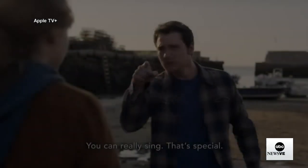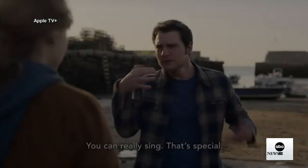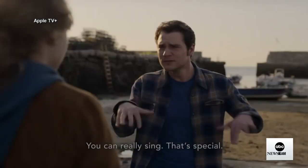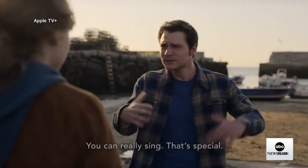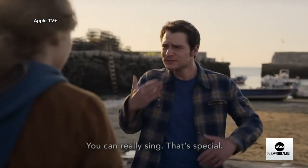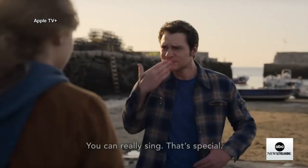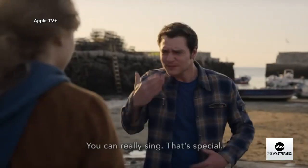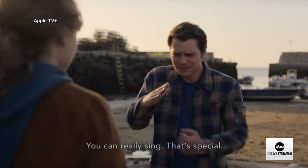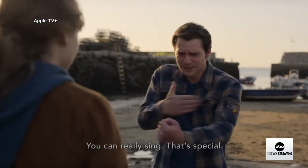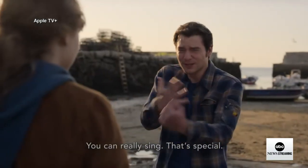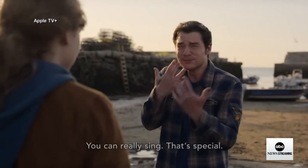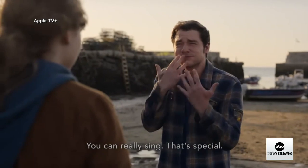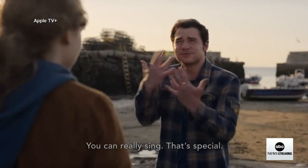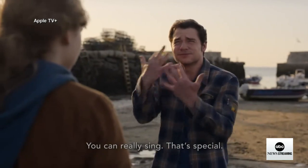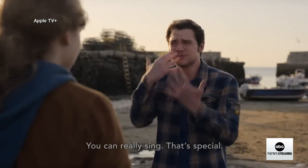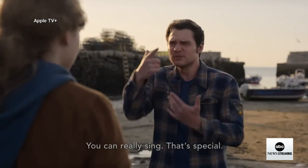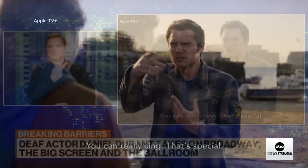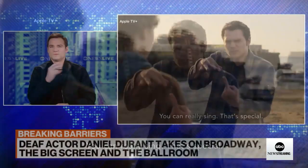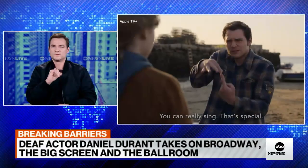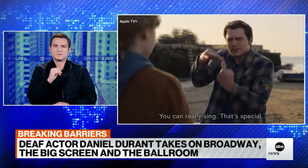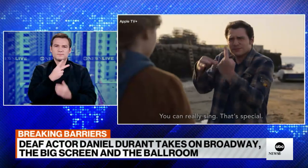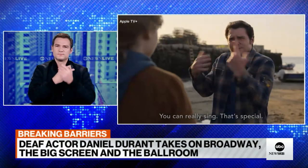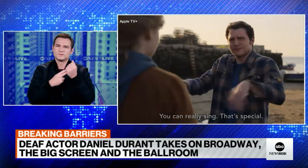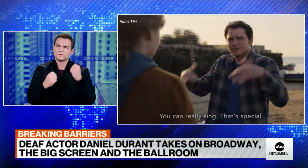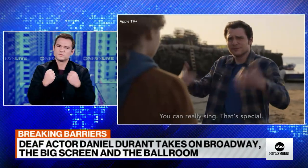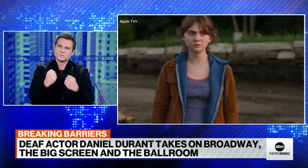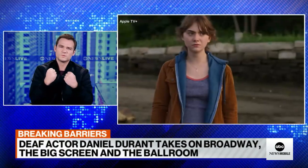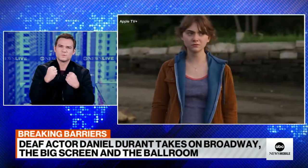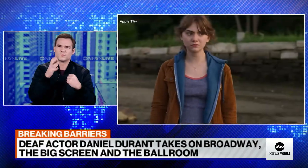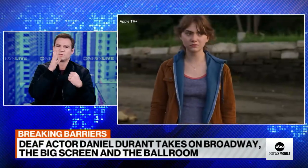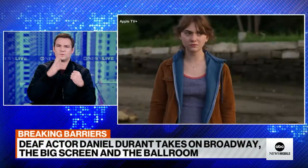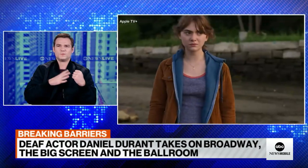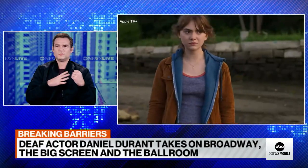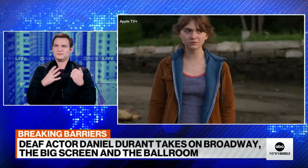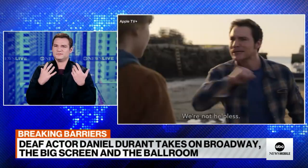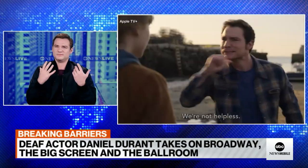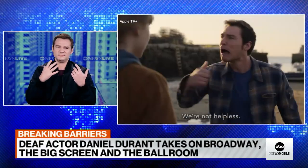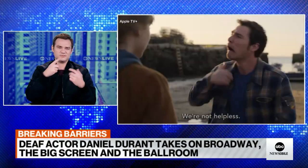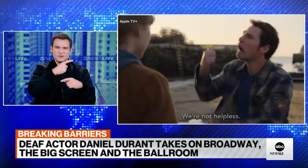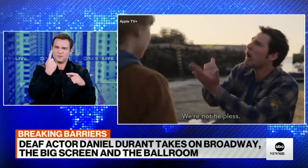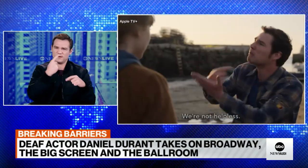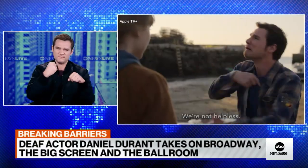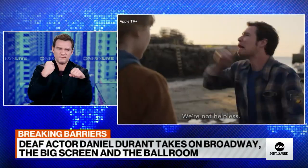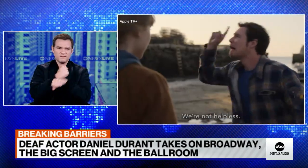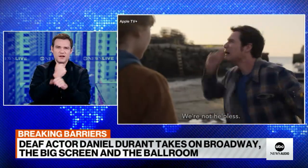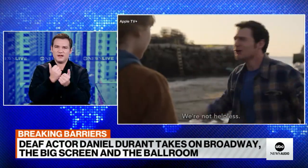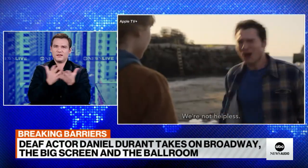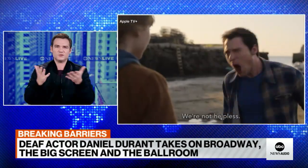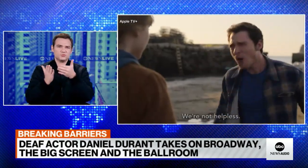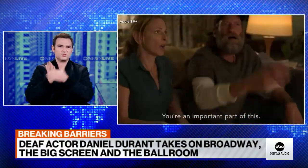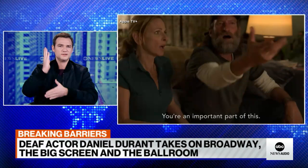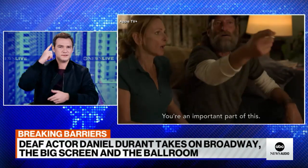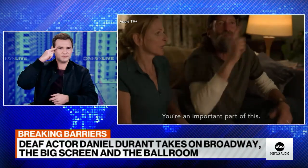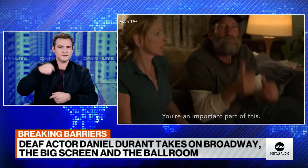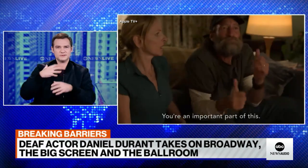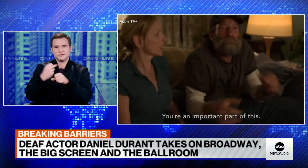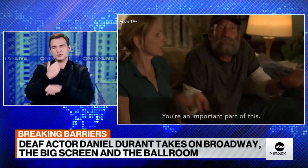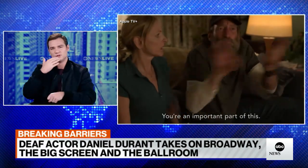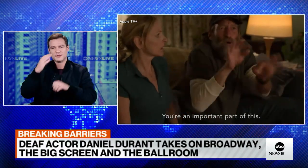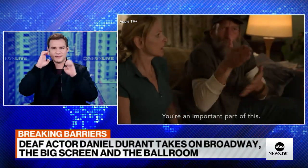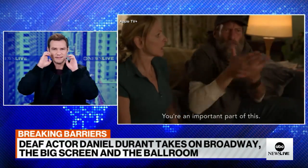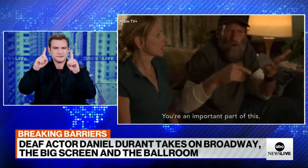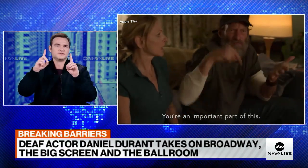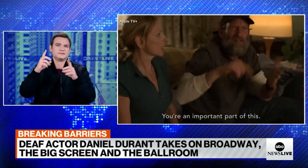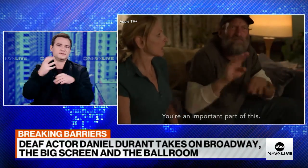until 5 a.m. They were so happy. They're wonderful people. And I'm so inspired by those two. They're such strong women. And they've always fought